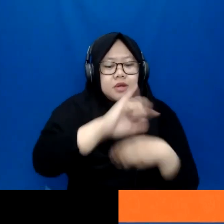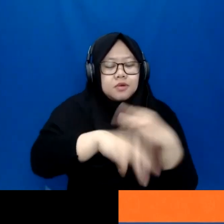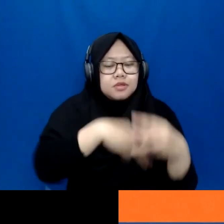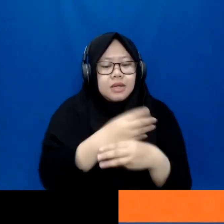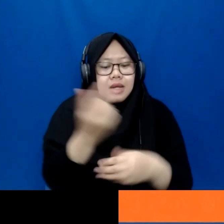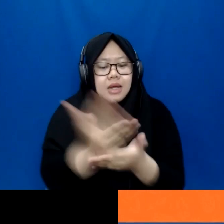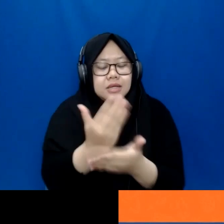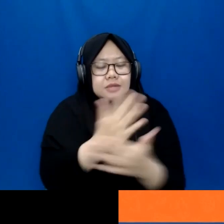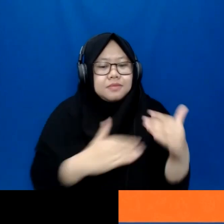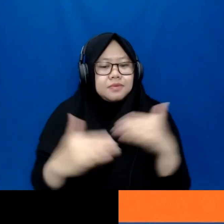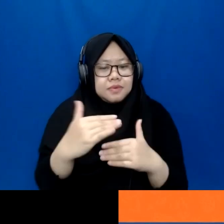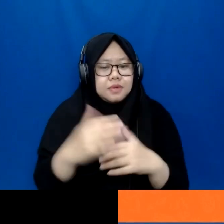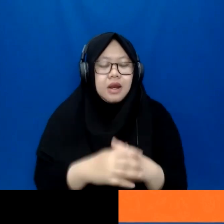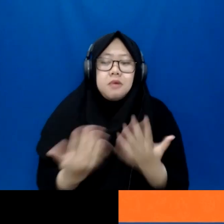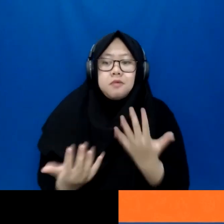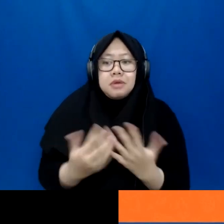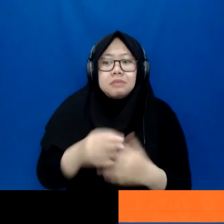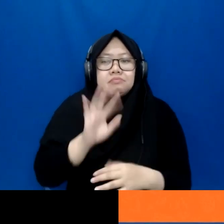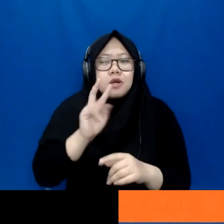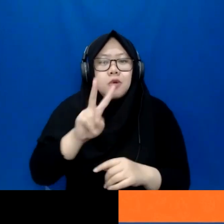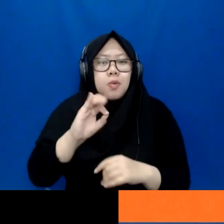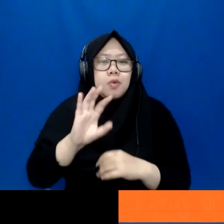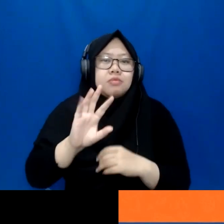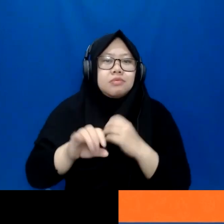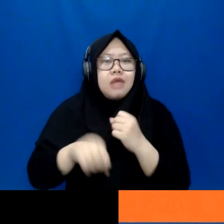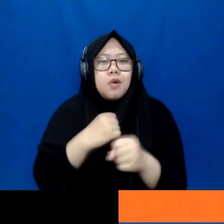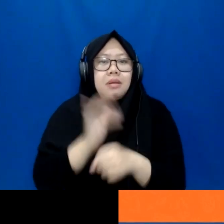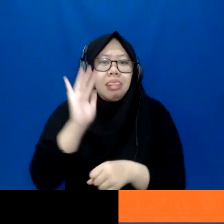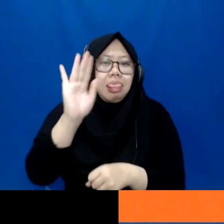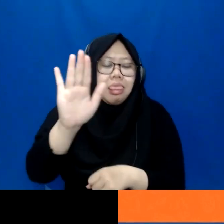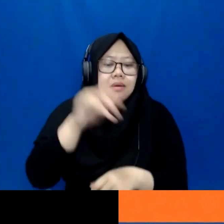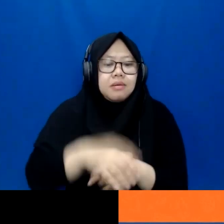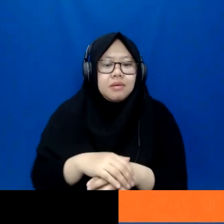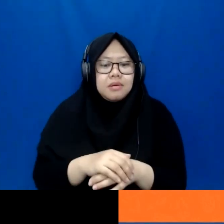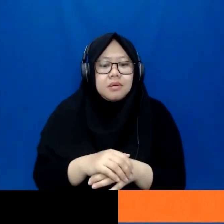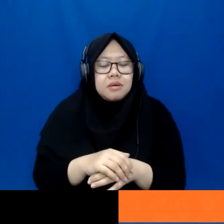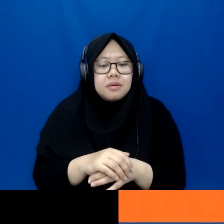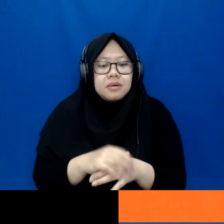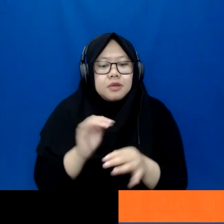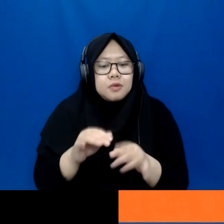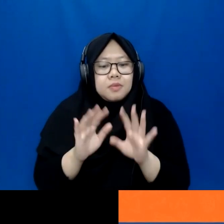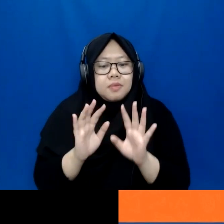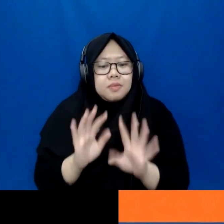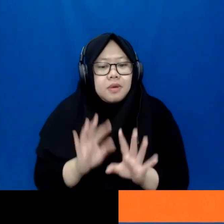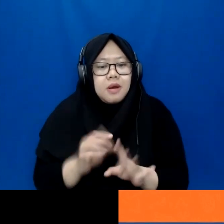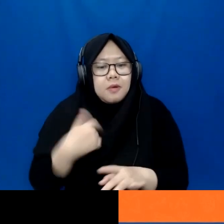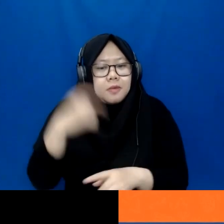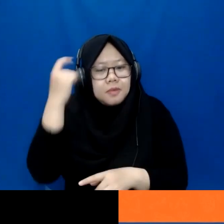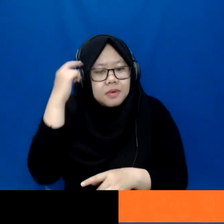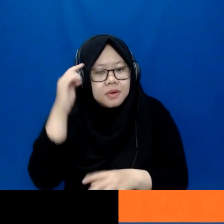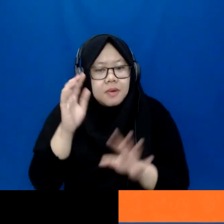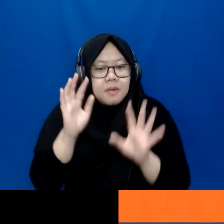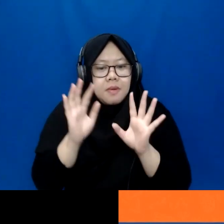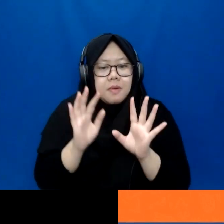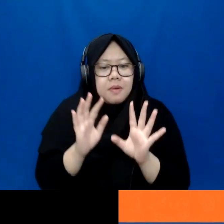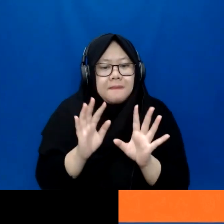2, 3, 5, 20, 30 years, you get jaded. And I've seen a lot of good teachers getting jaded by